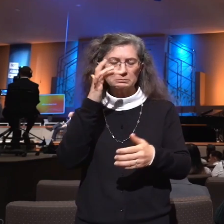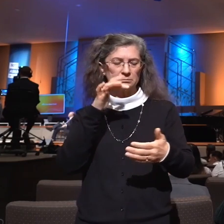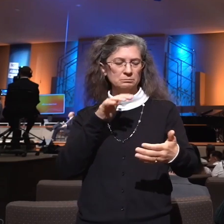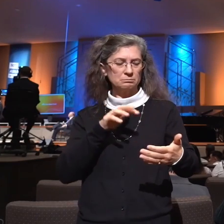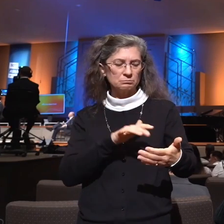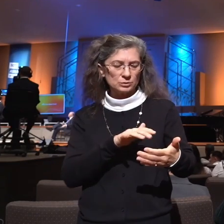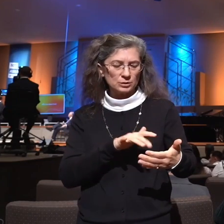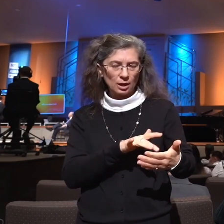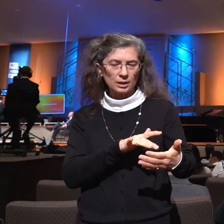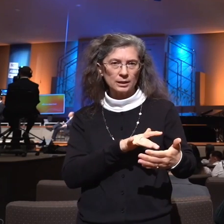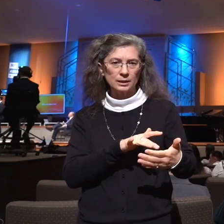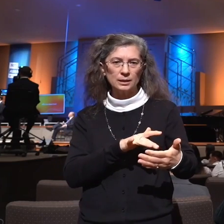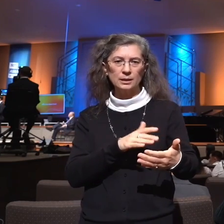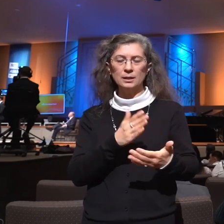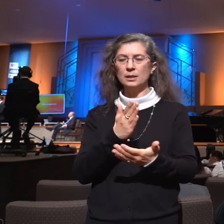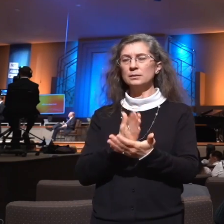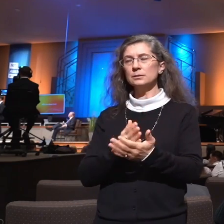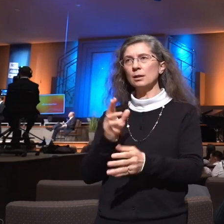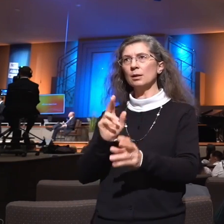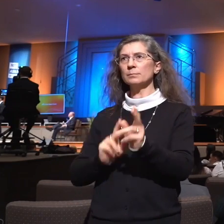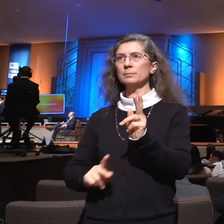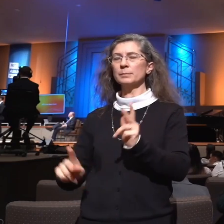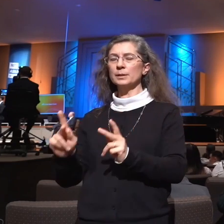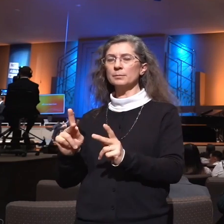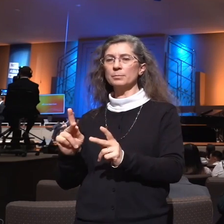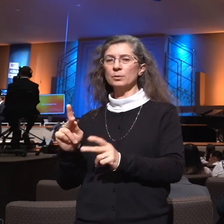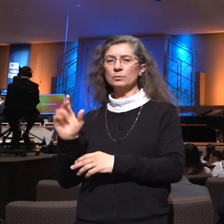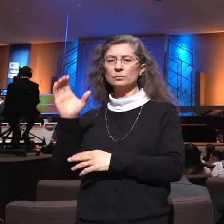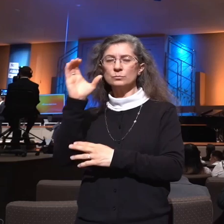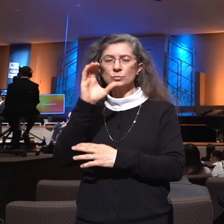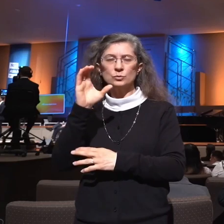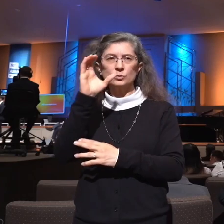Some search for light in the dark.